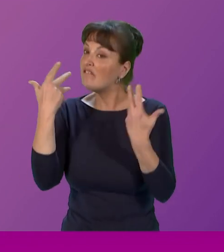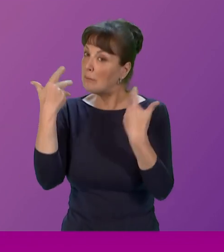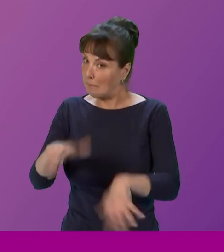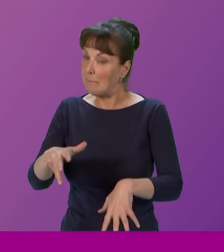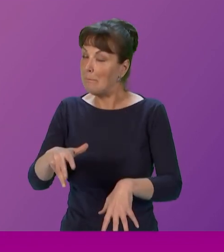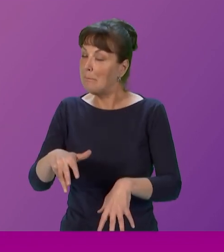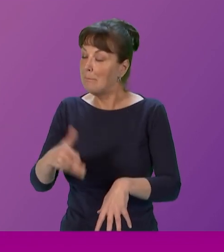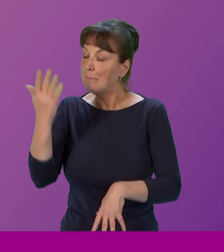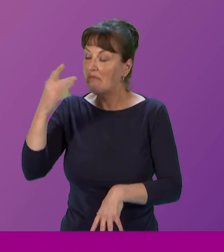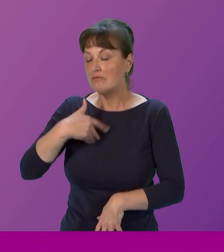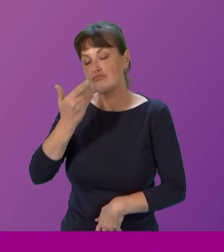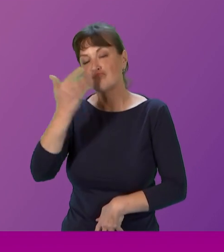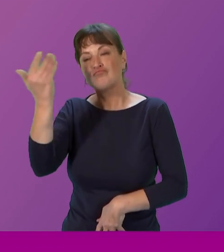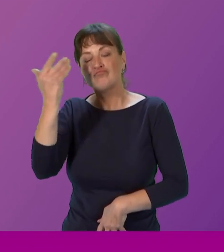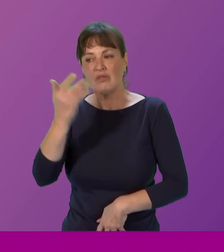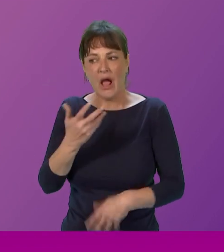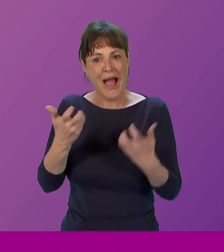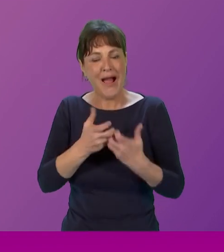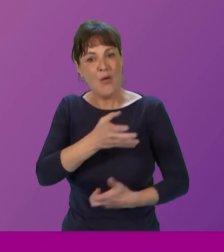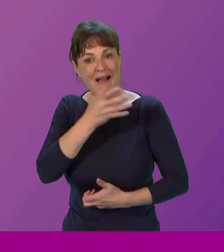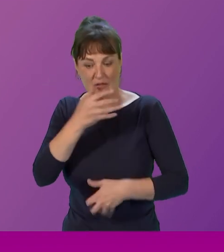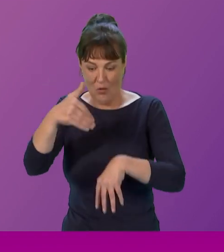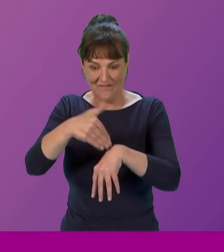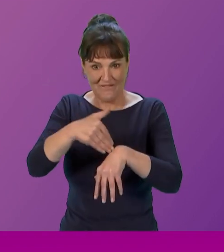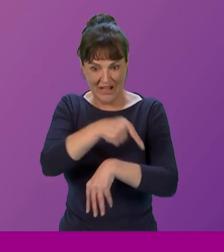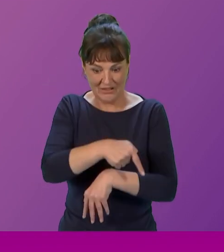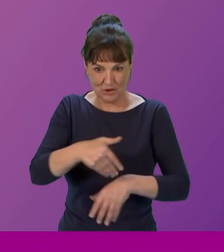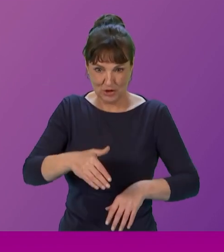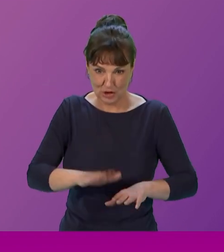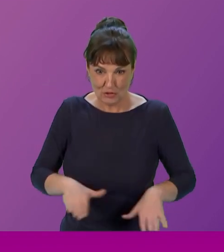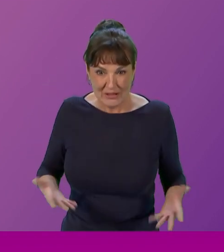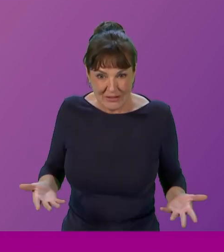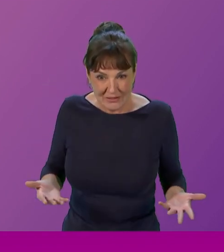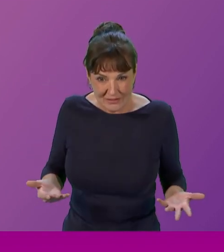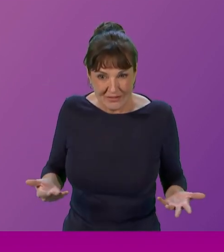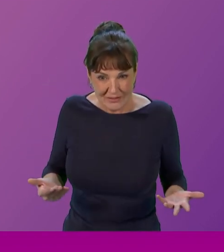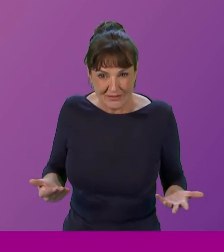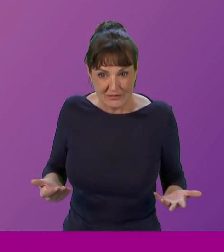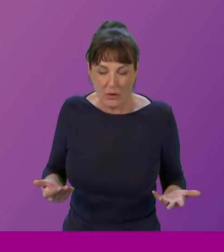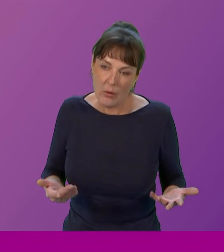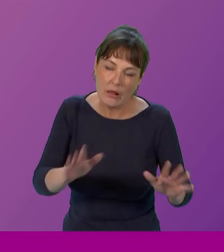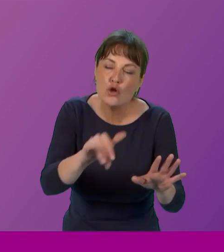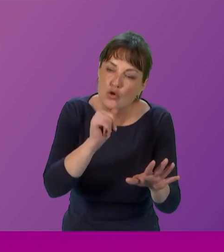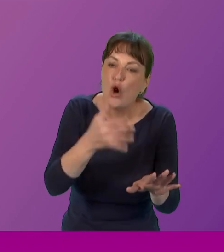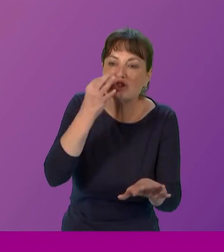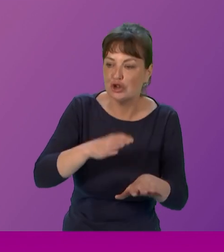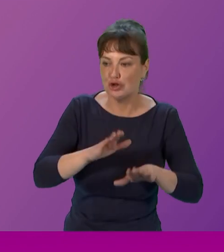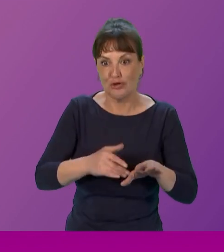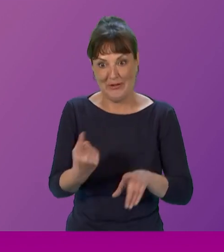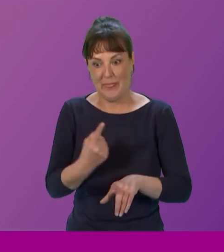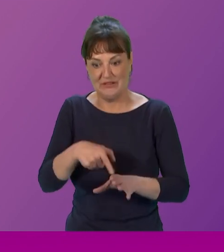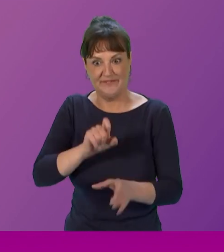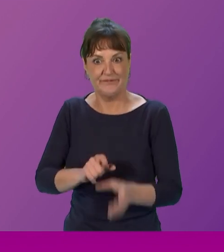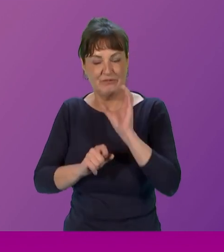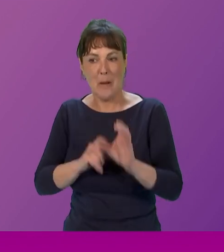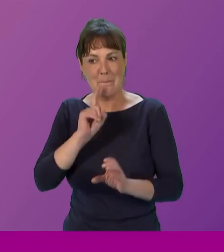affects children, I suppose, not, well, uh, consuming it, but also, um, um, alcoholism and living with